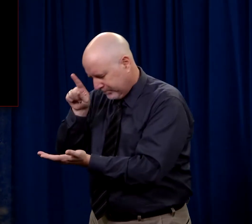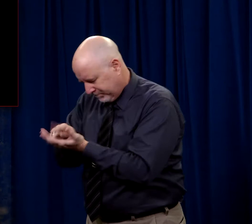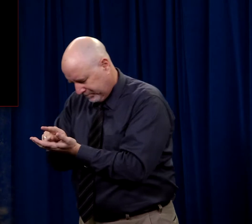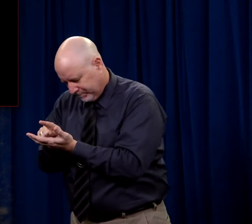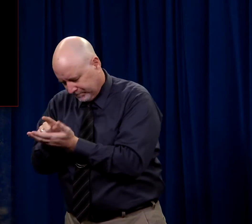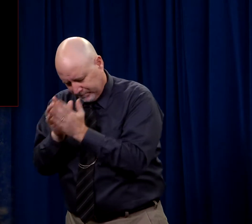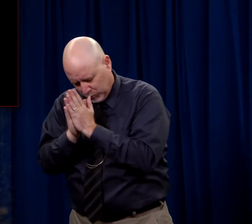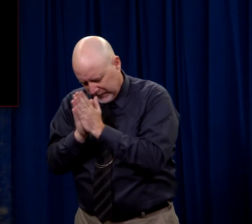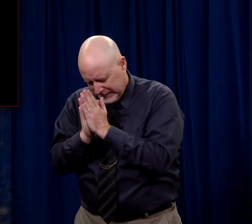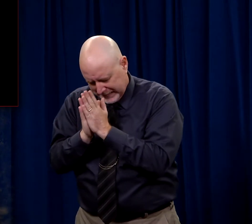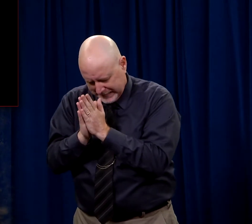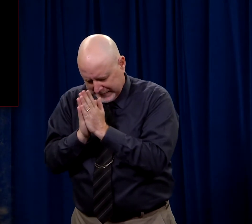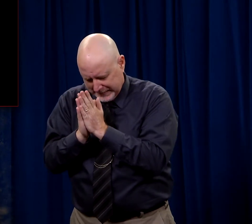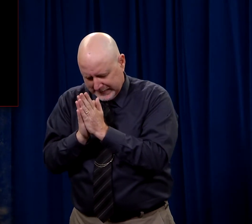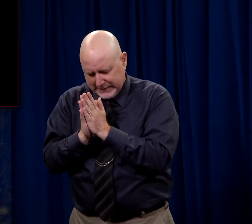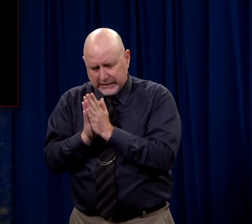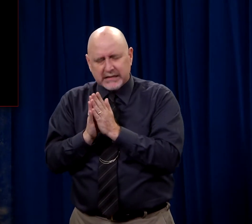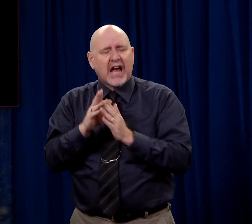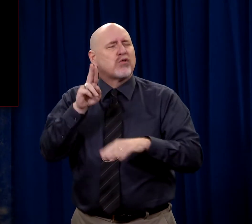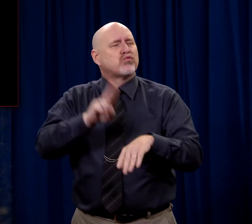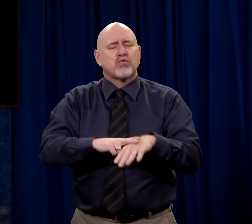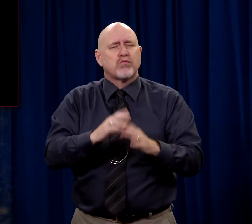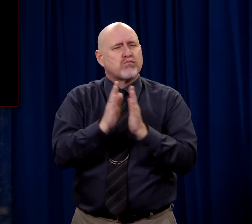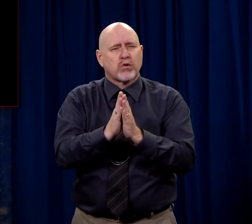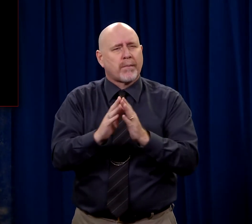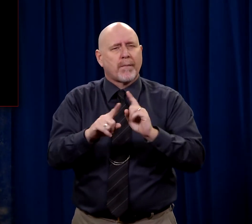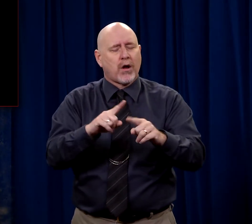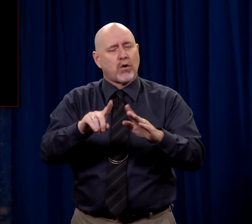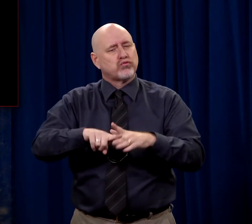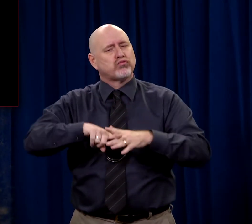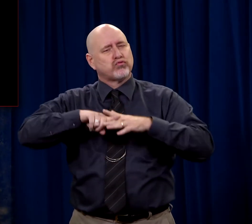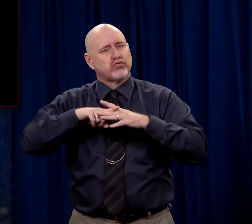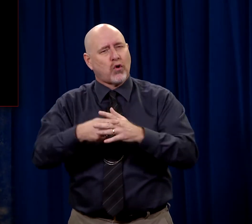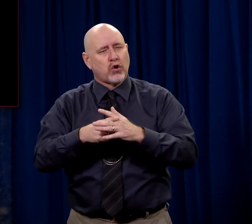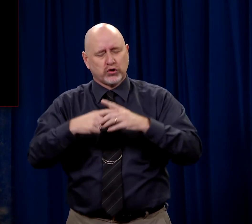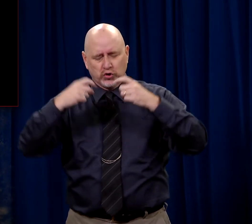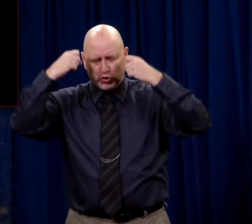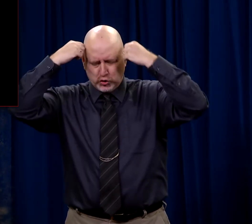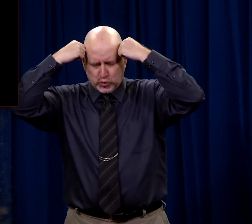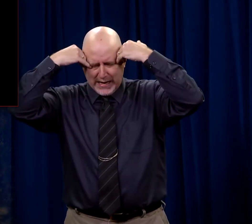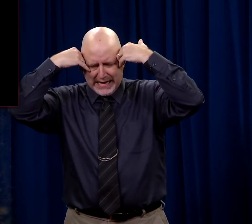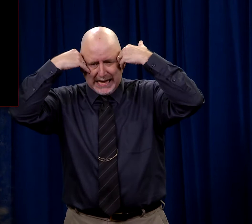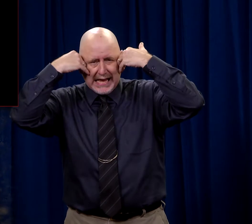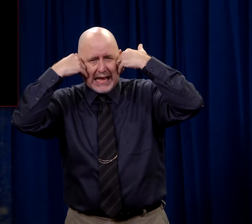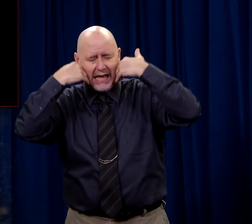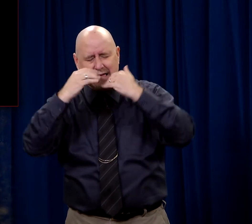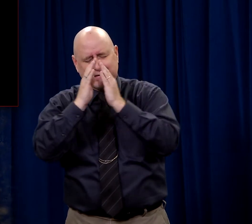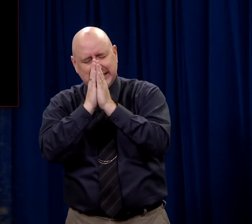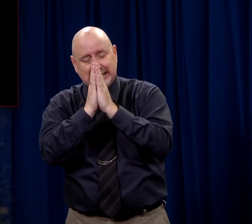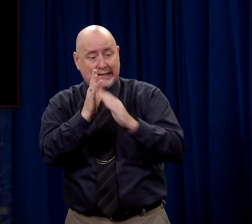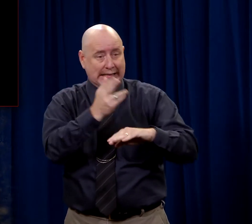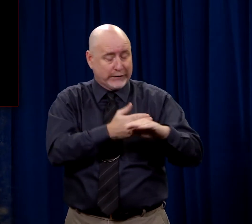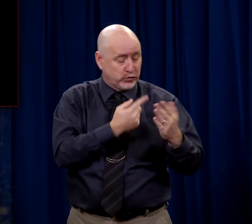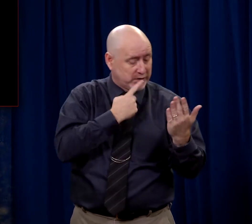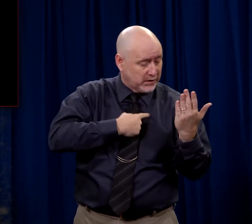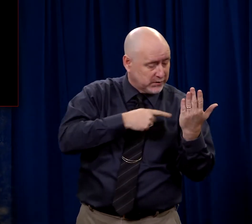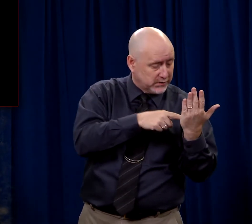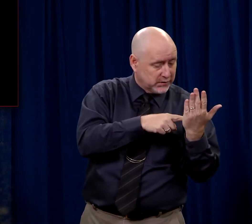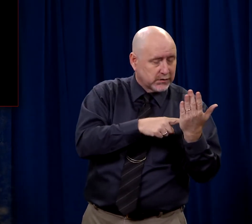down and He begins to pray. Not just any prayer, but He starts to sweat. History says it